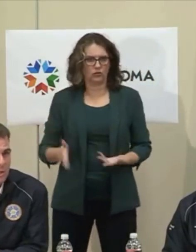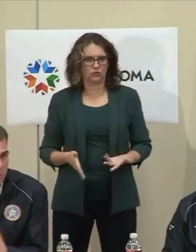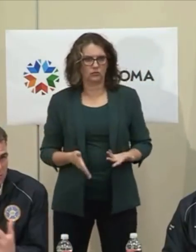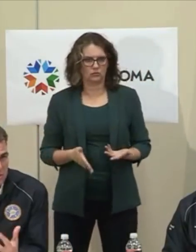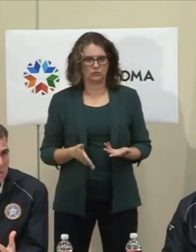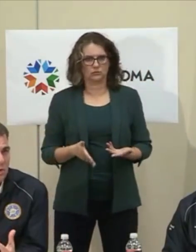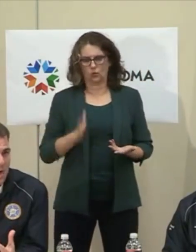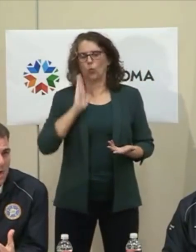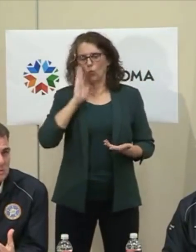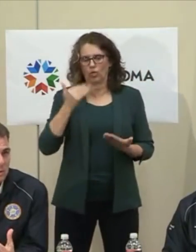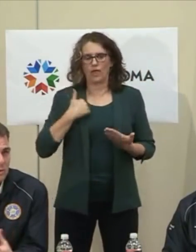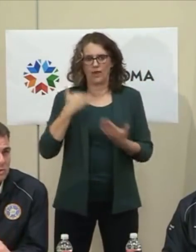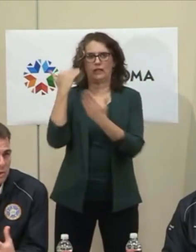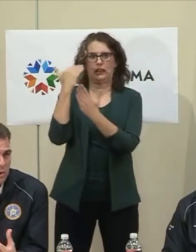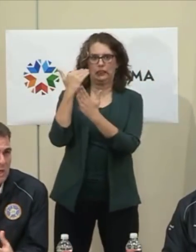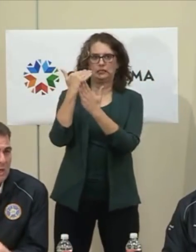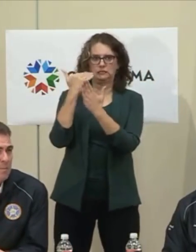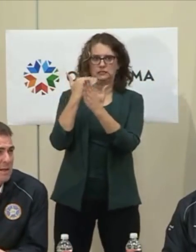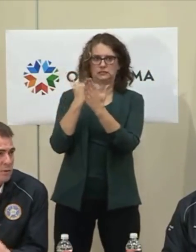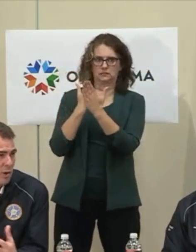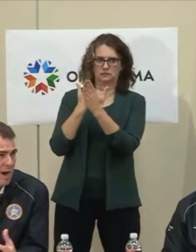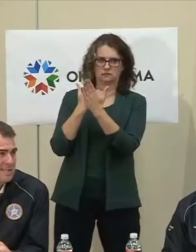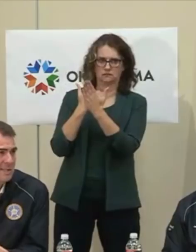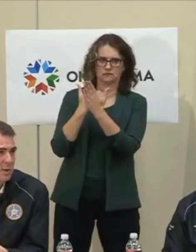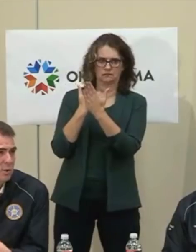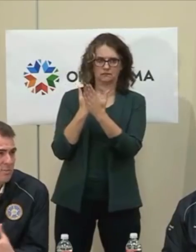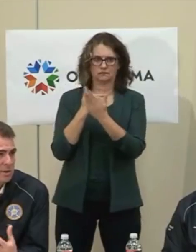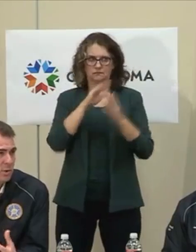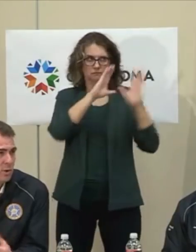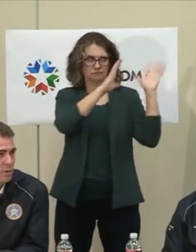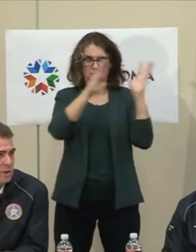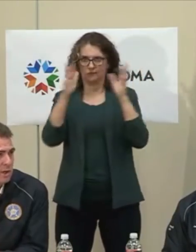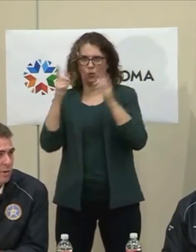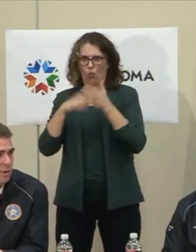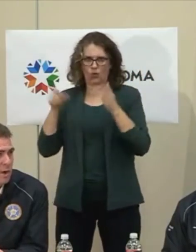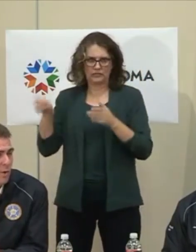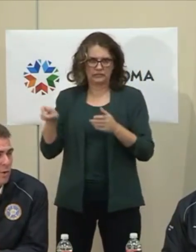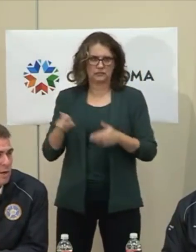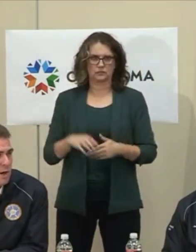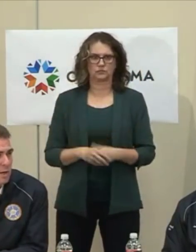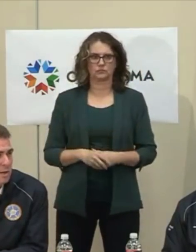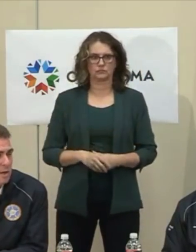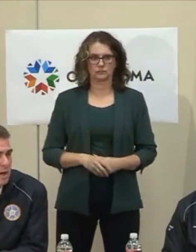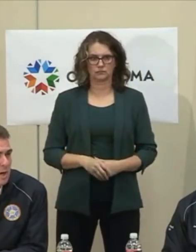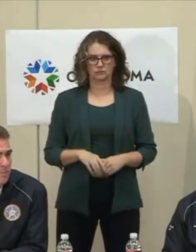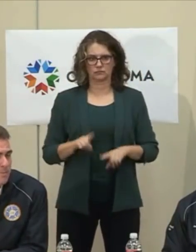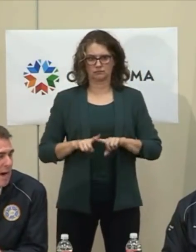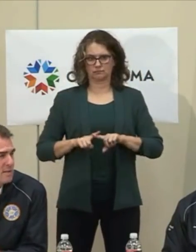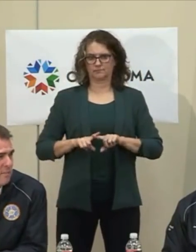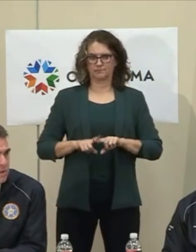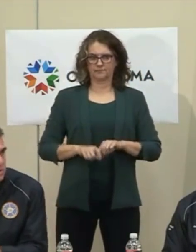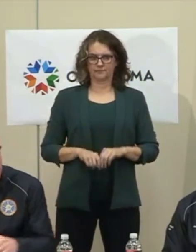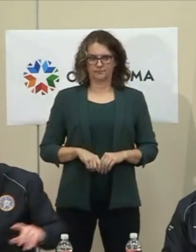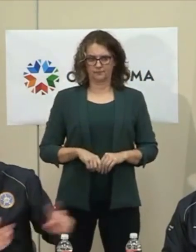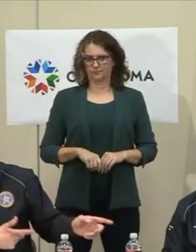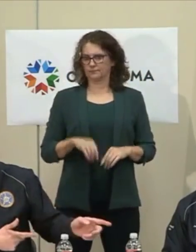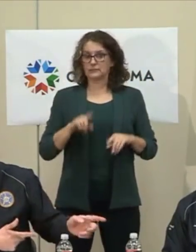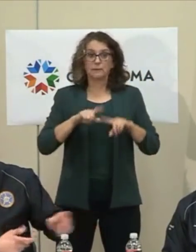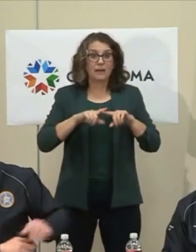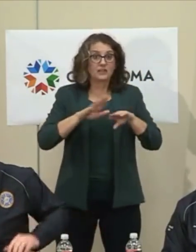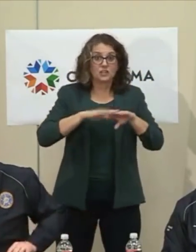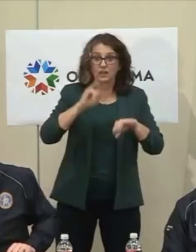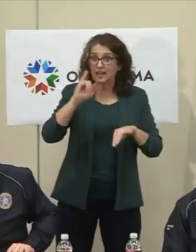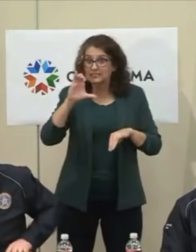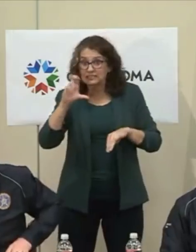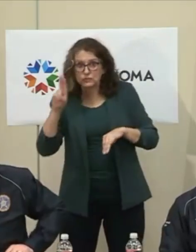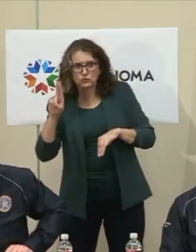and then we've tiered the hospitals and their need based on their ICUs, based on who they're seeing on positive patients. Let